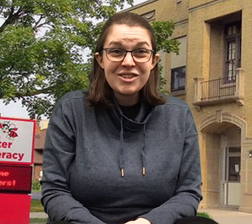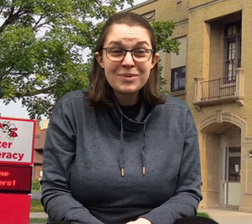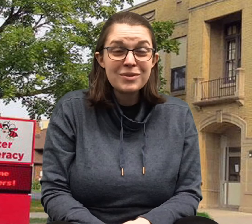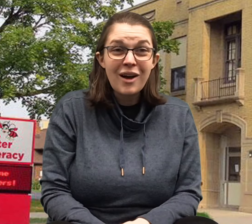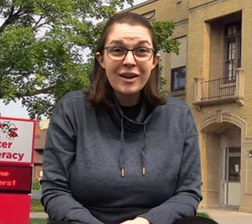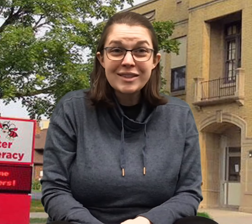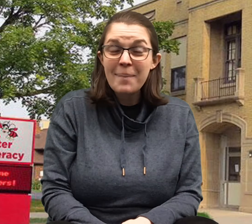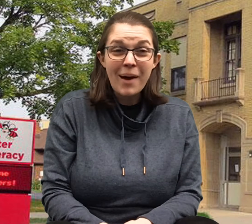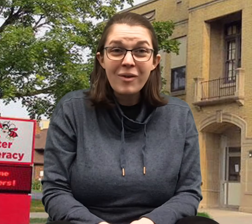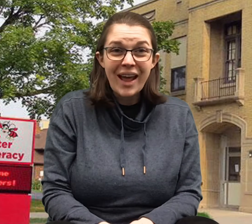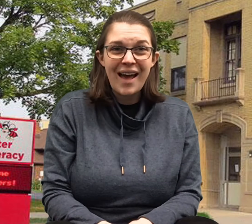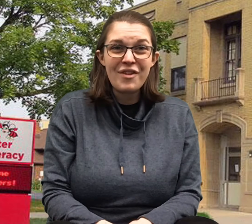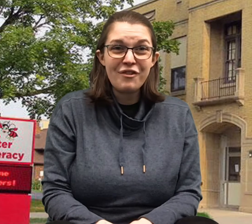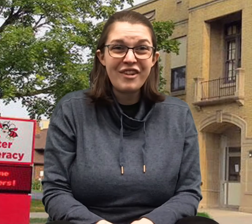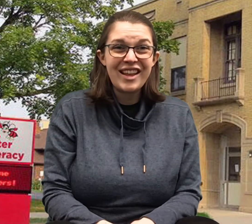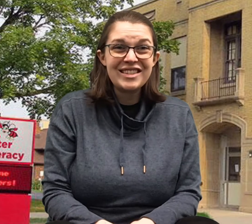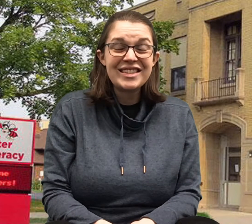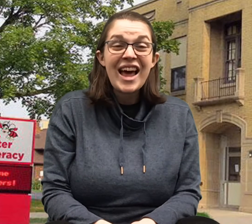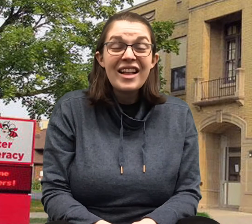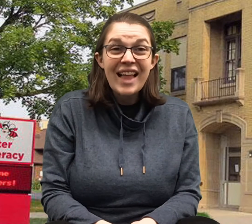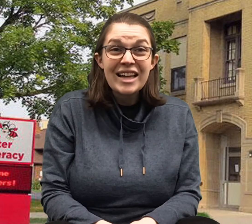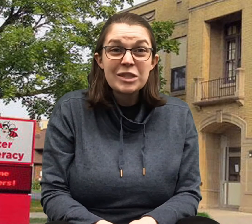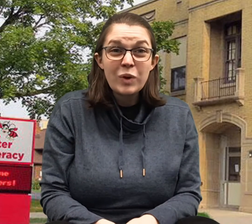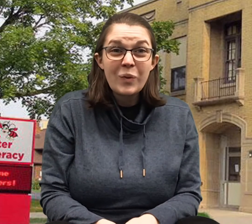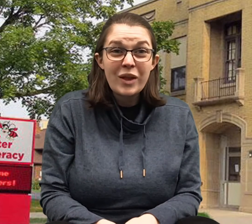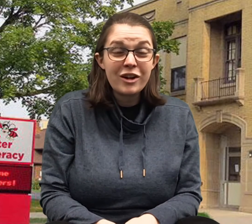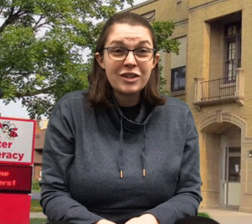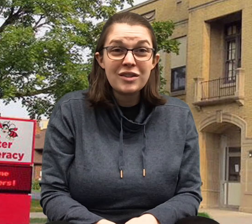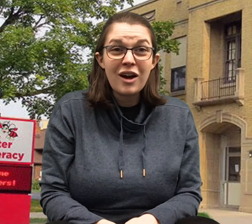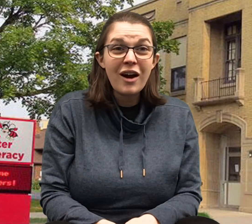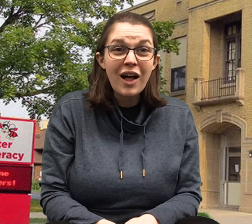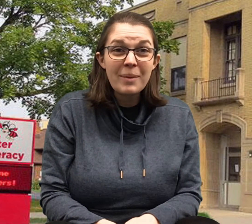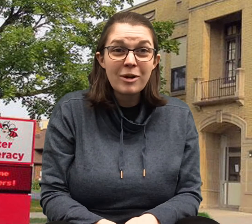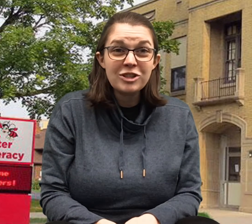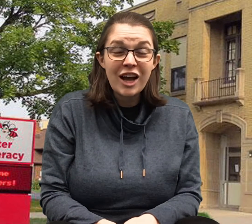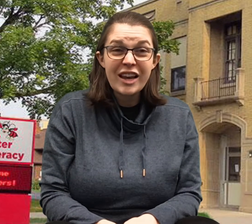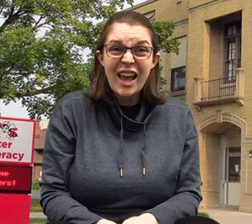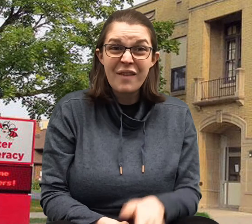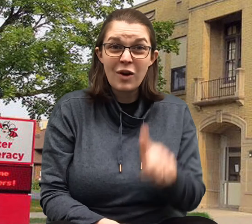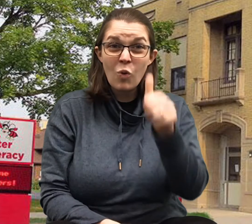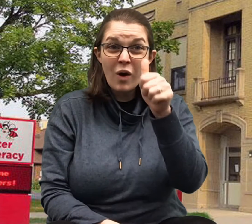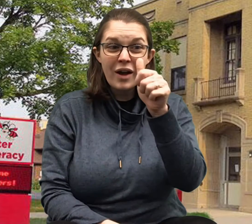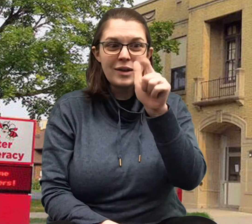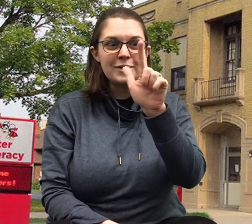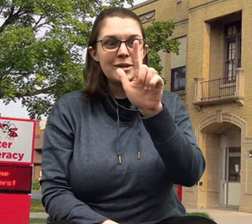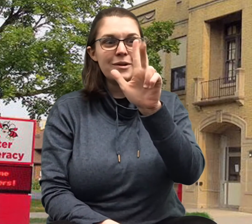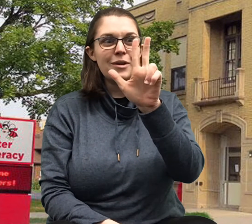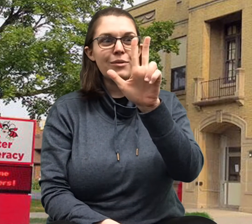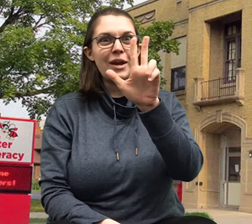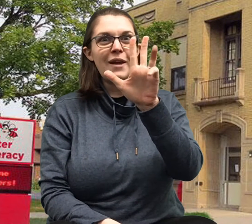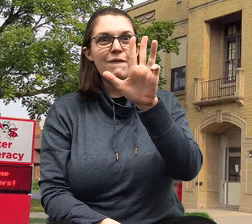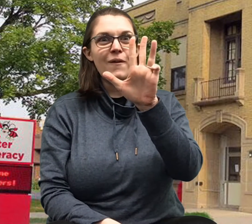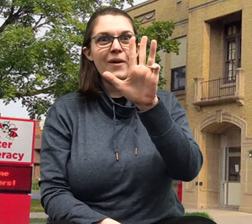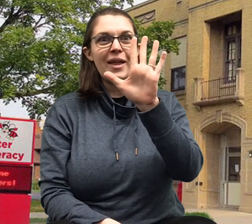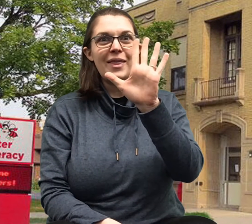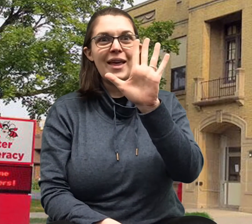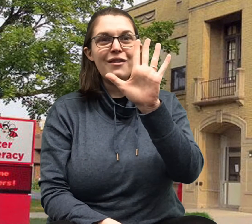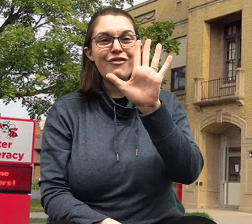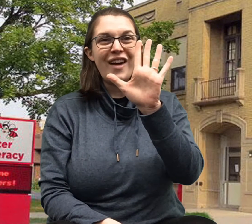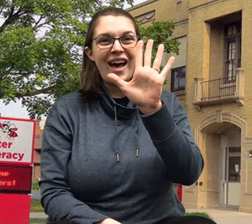some songs about having friends. Last week we learned a song all about Johnny having one, two, three, four, and then five